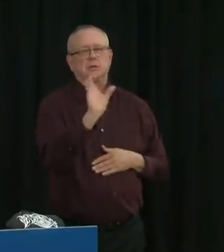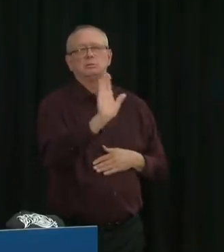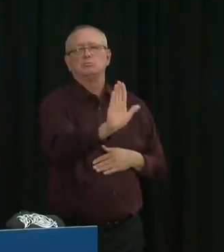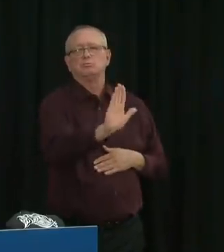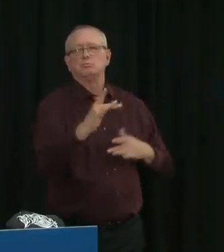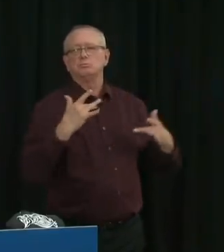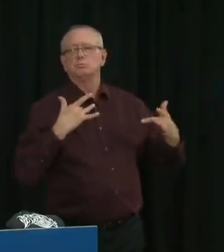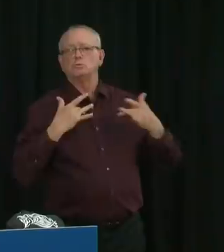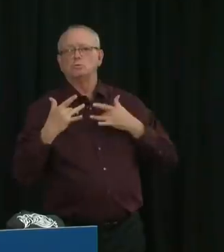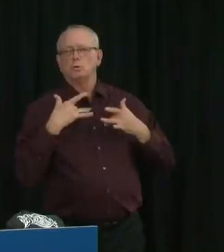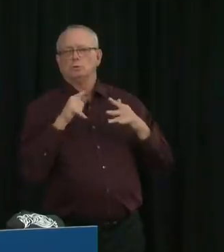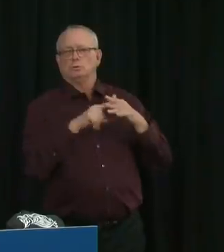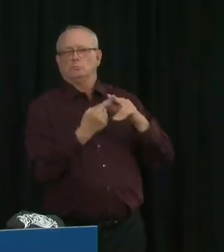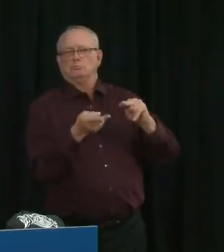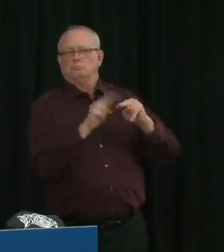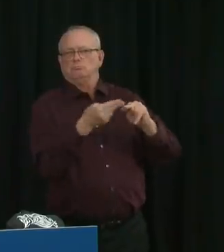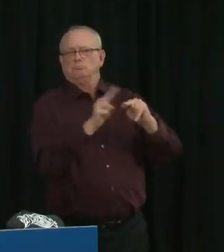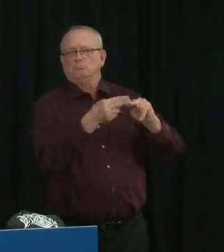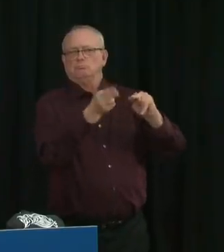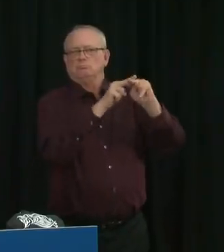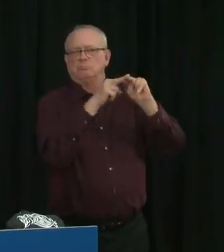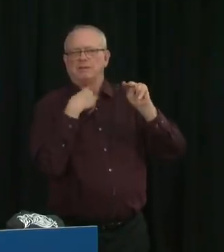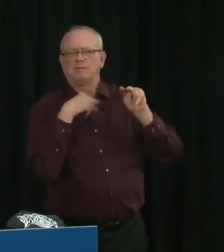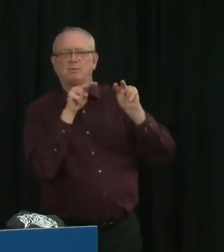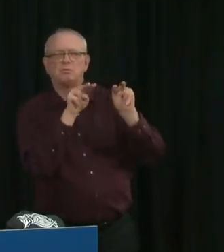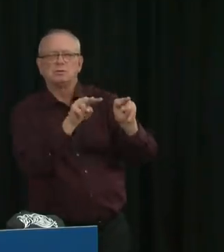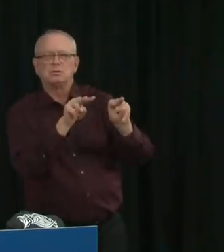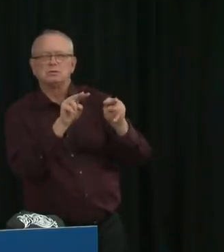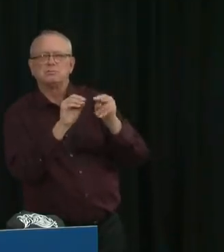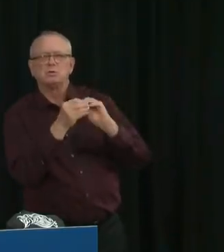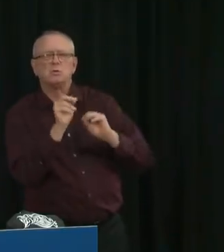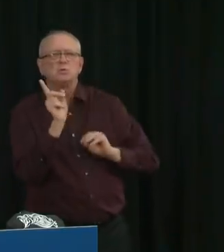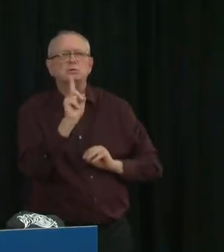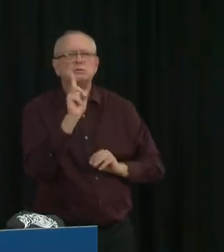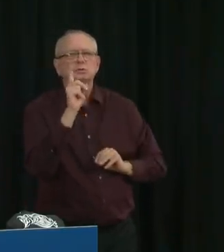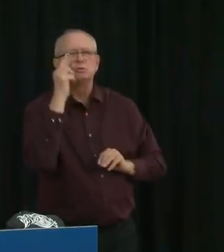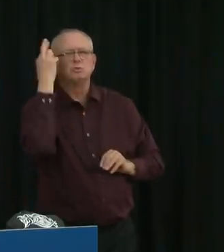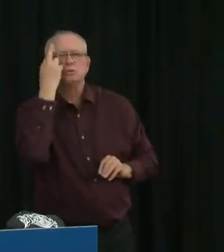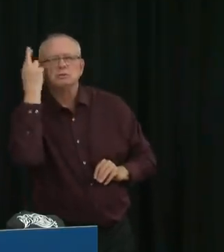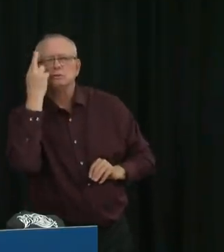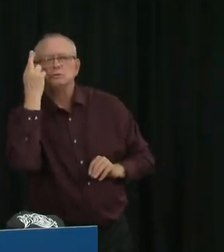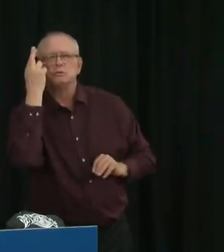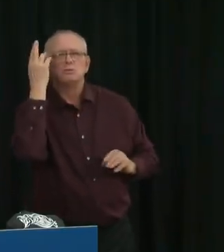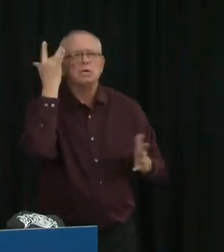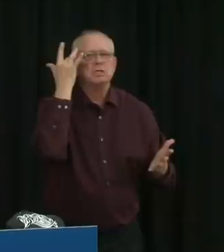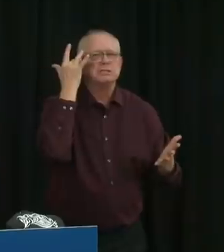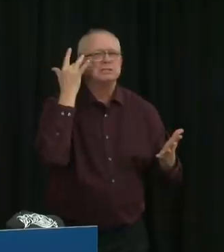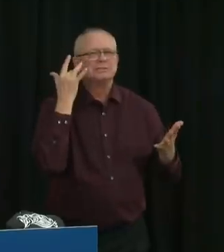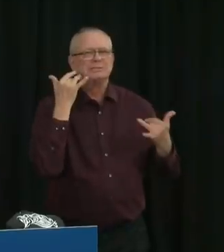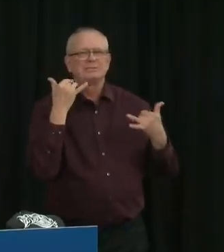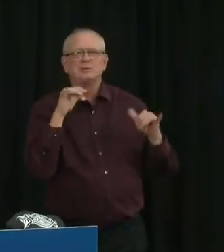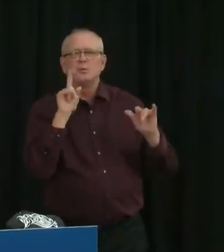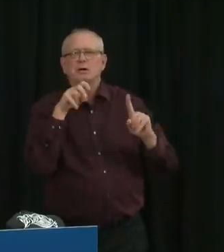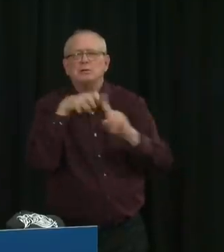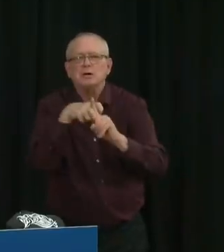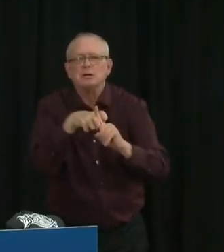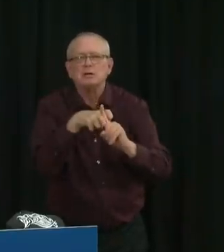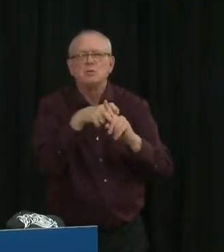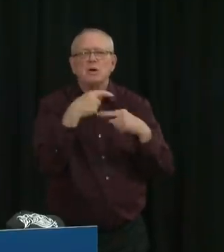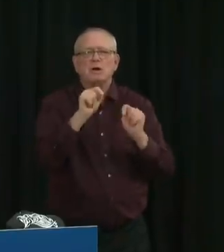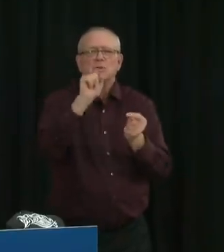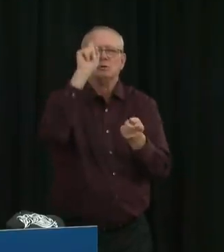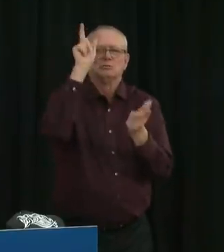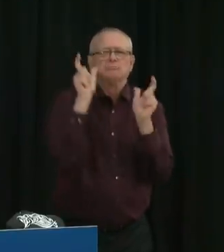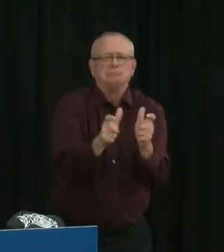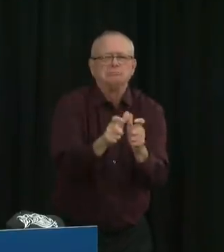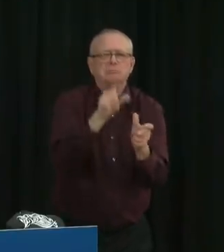the numbers and the trends there to see if there's anything in particular that we can point to that's causing it. At this time, again,